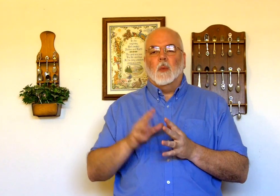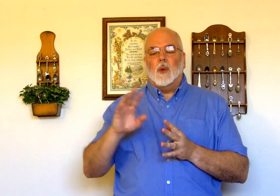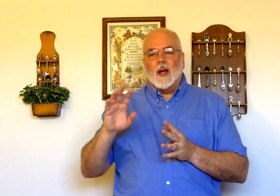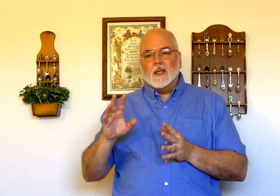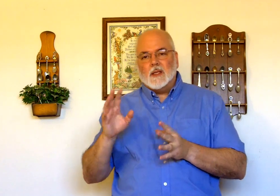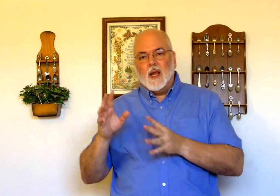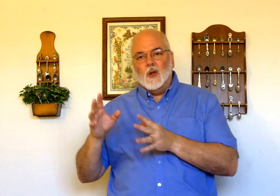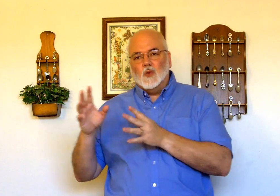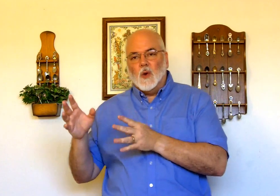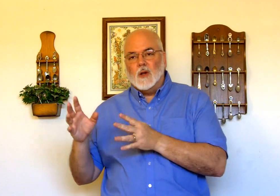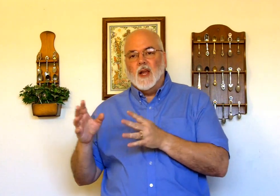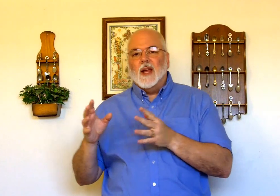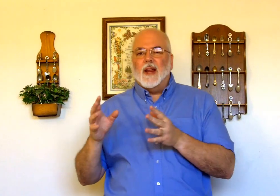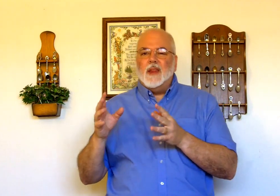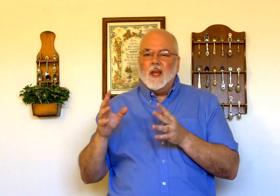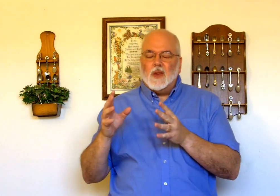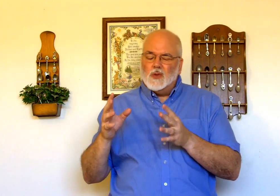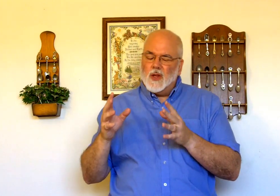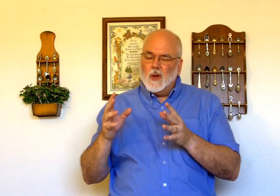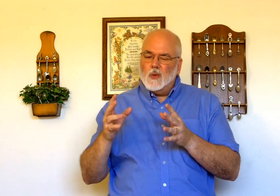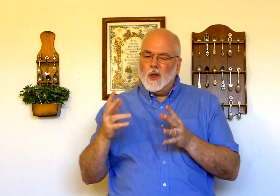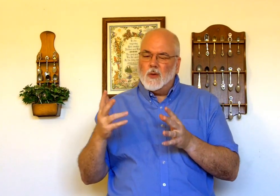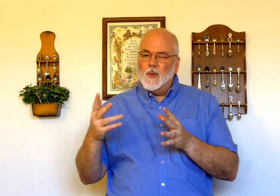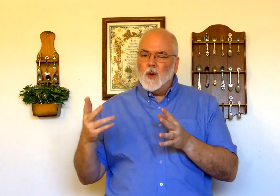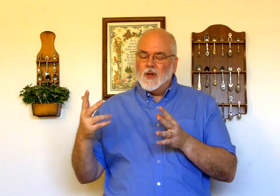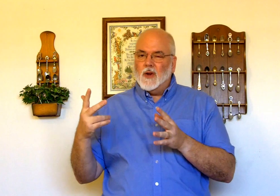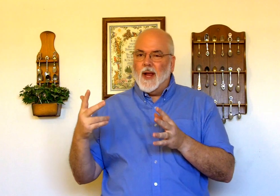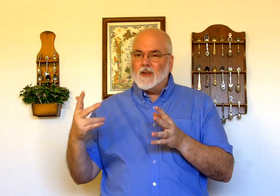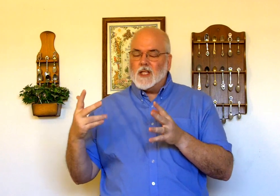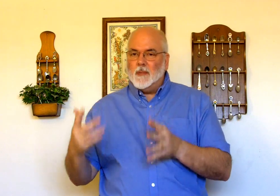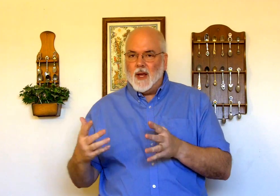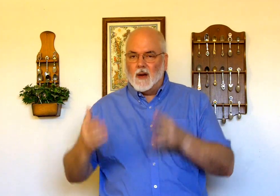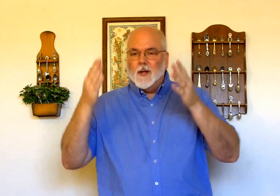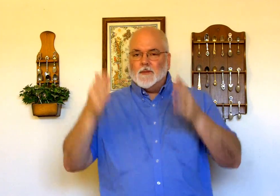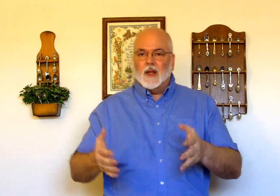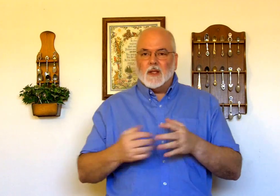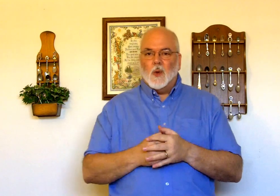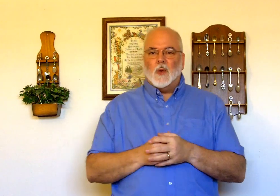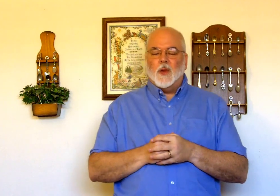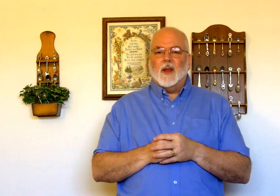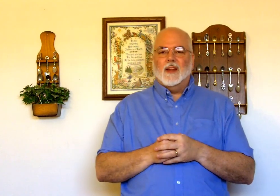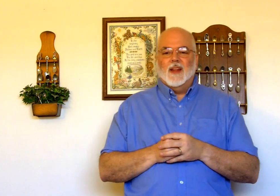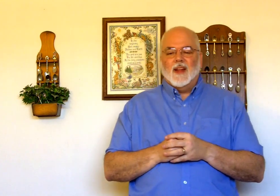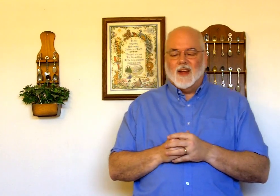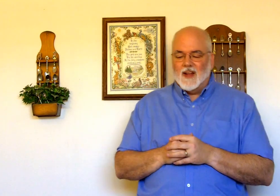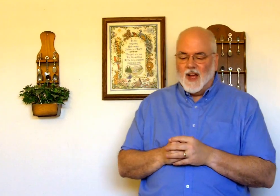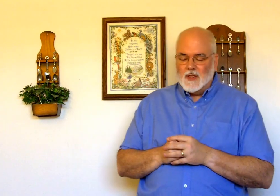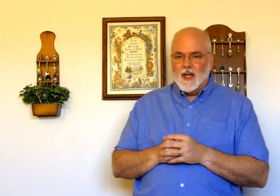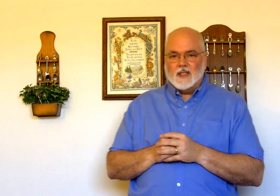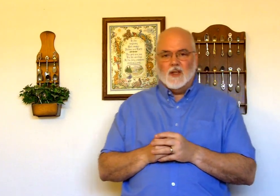practice saying those words and I think those are the only three words you're going to have to spell in this whole thing I was nice this